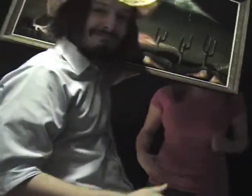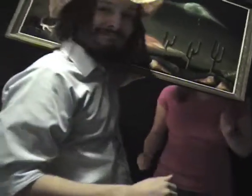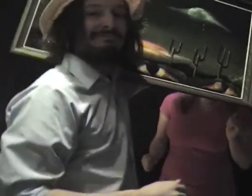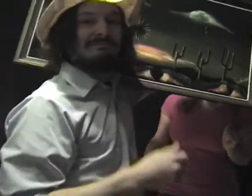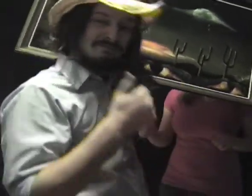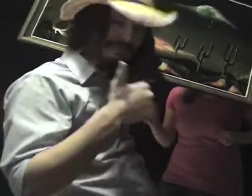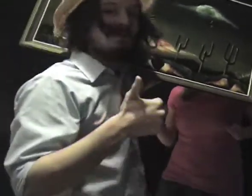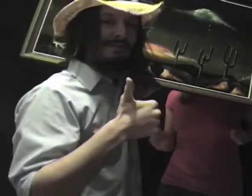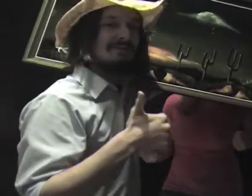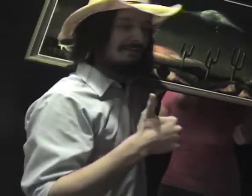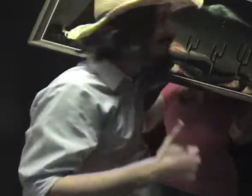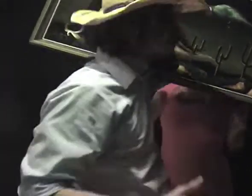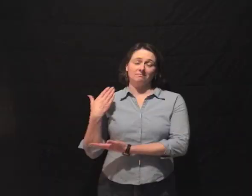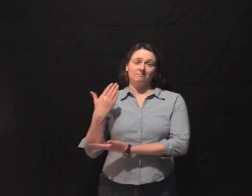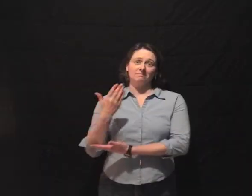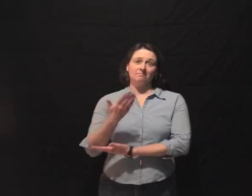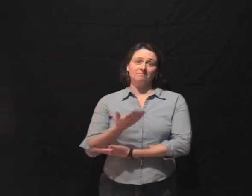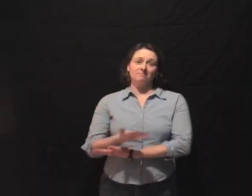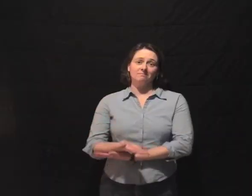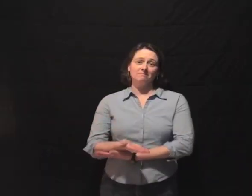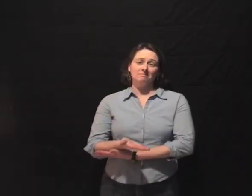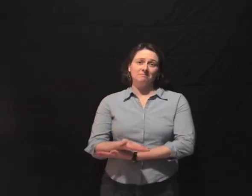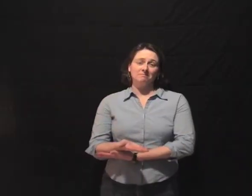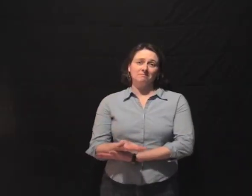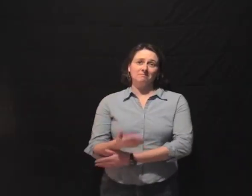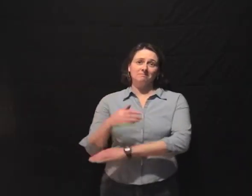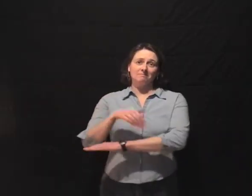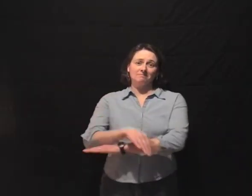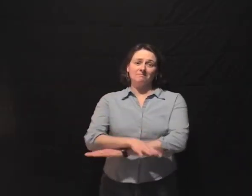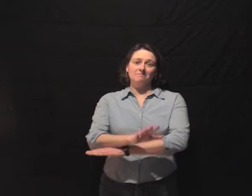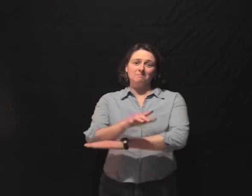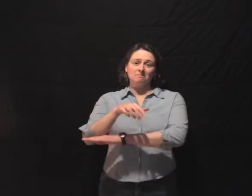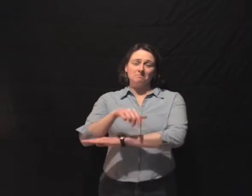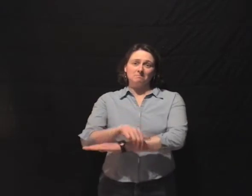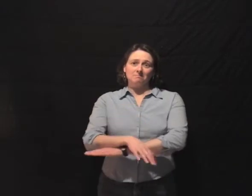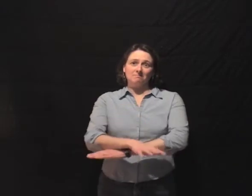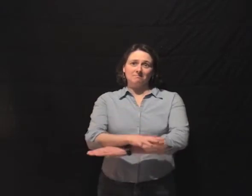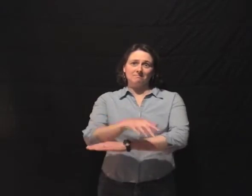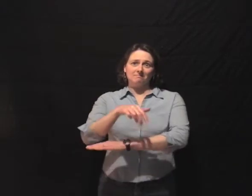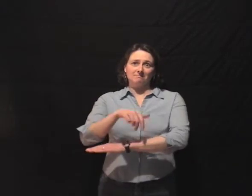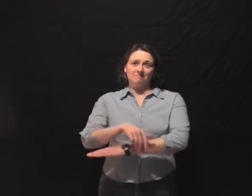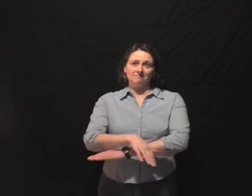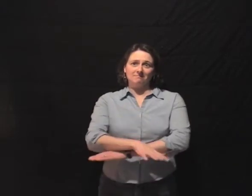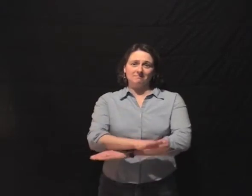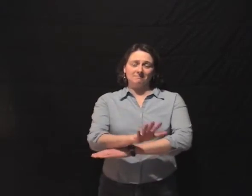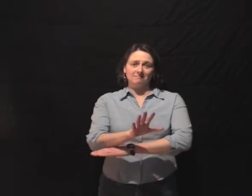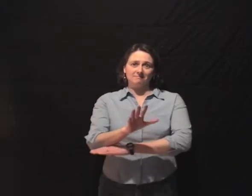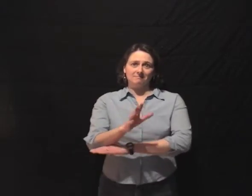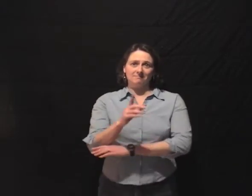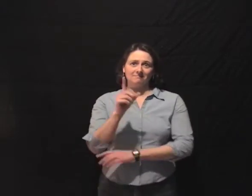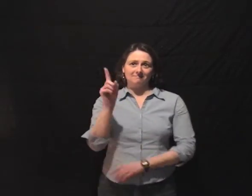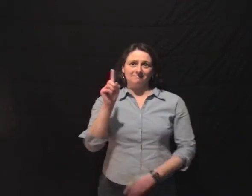And on the way to the shore Of